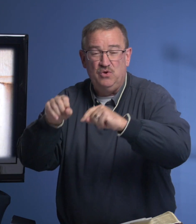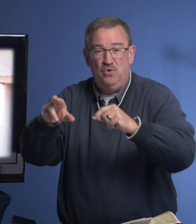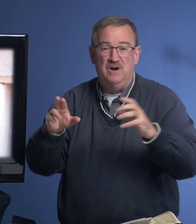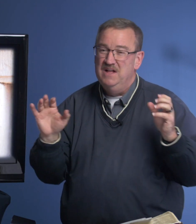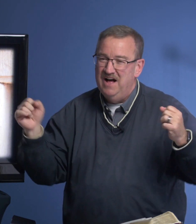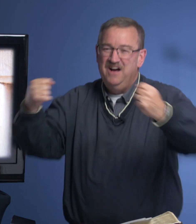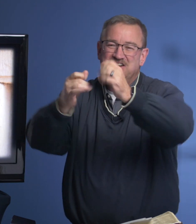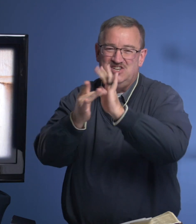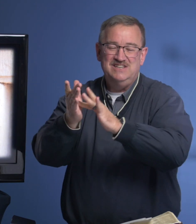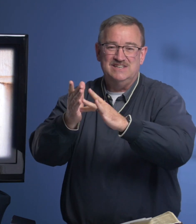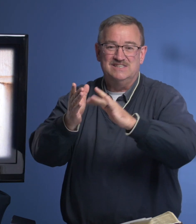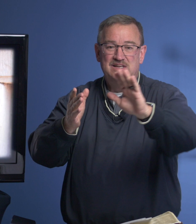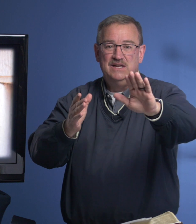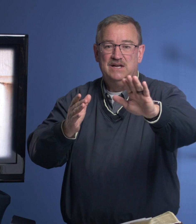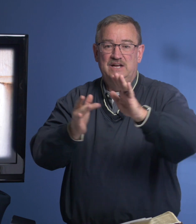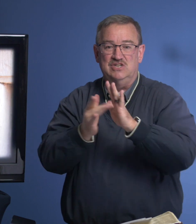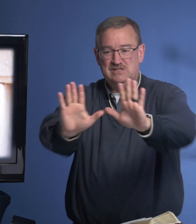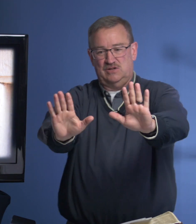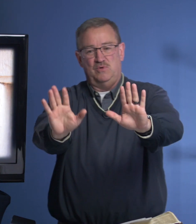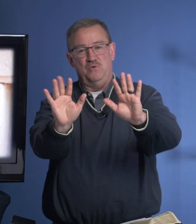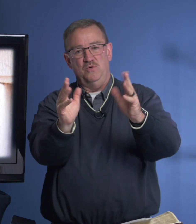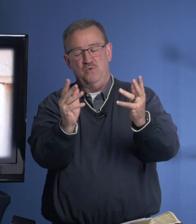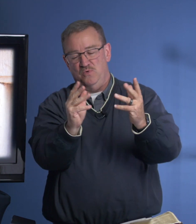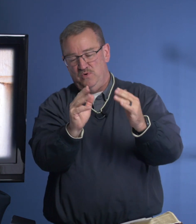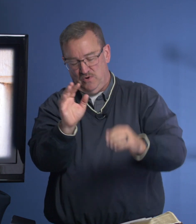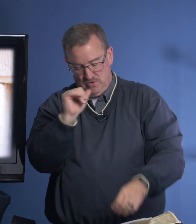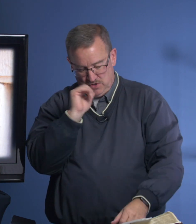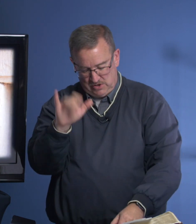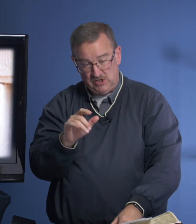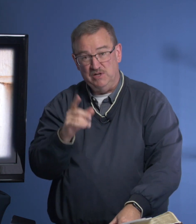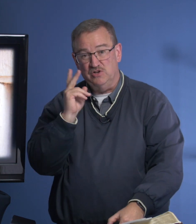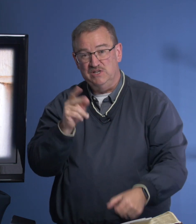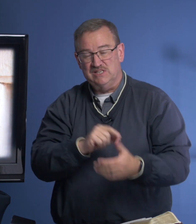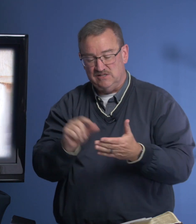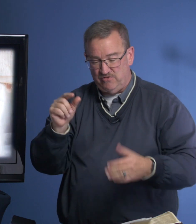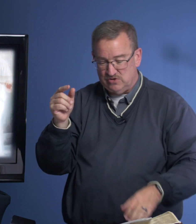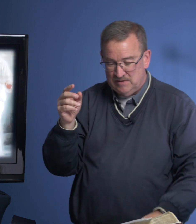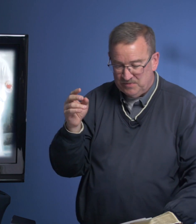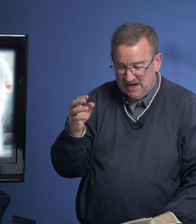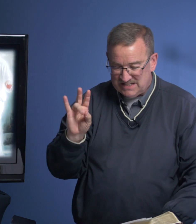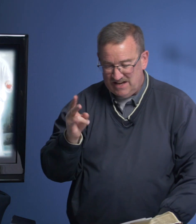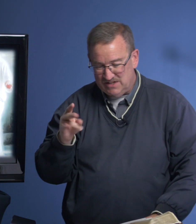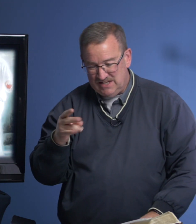or hug Jesus. And Jesus said, whoa, whoa, whoa, whoa. Don't touch me. Look what he says in verse 17.